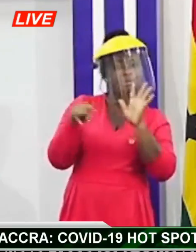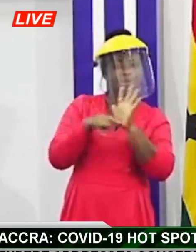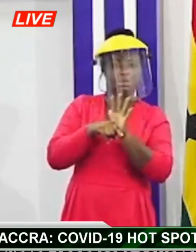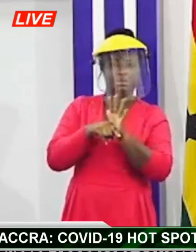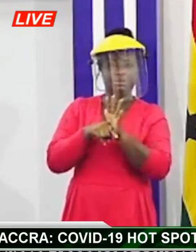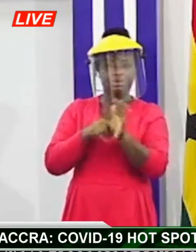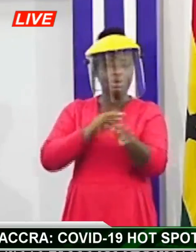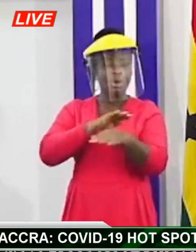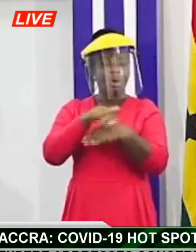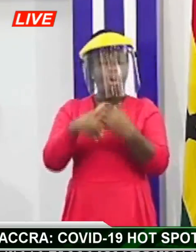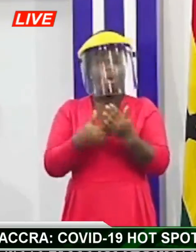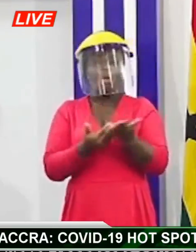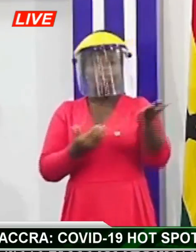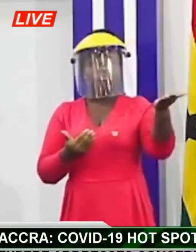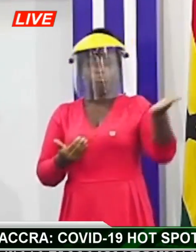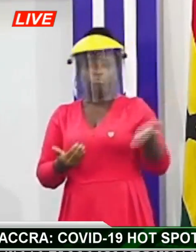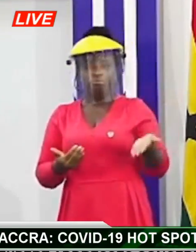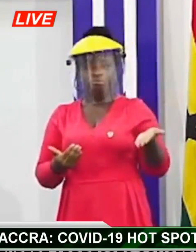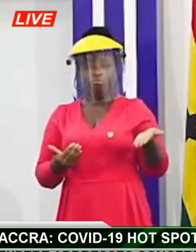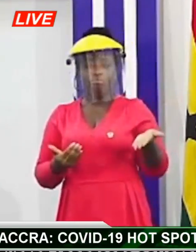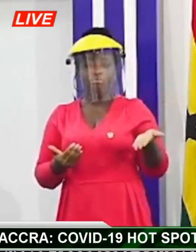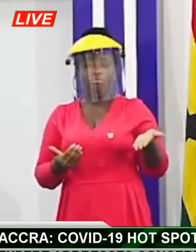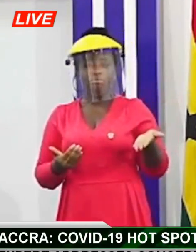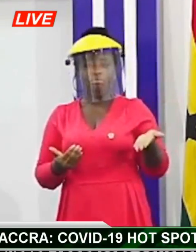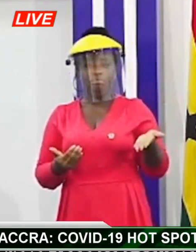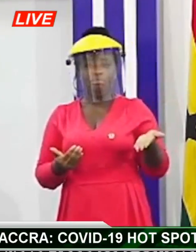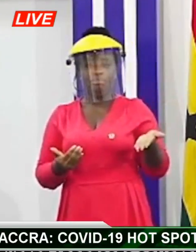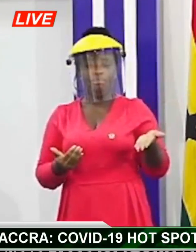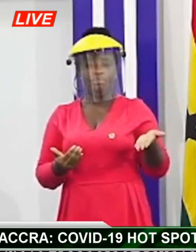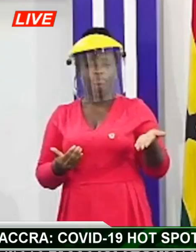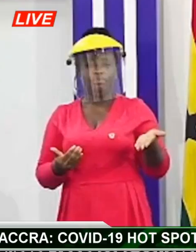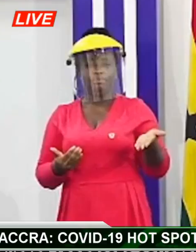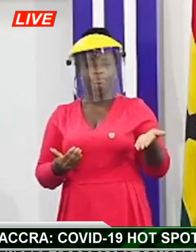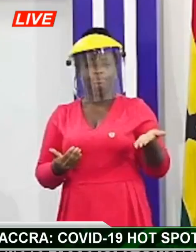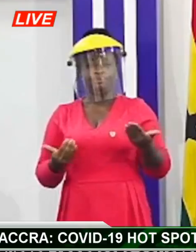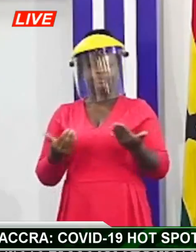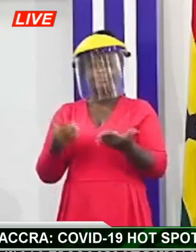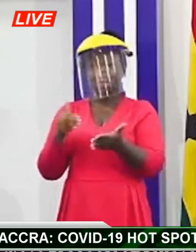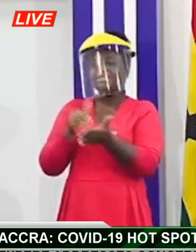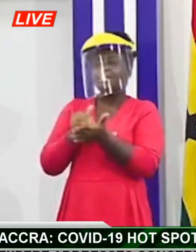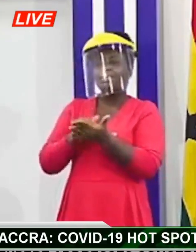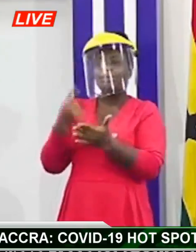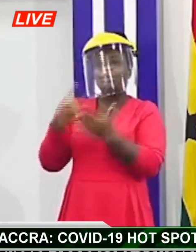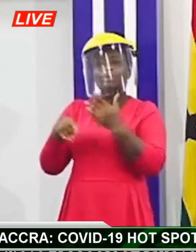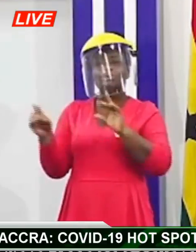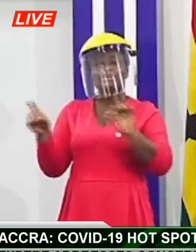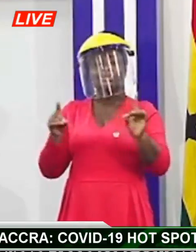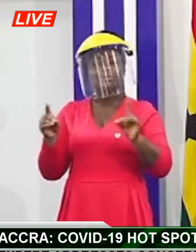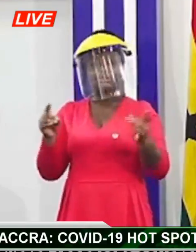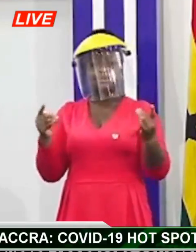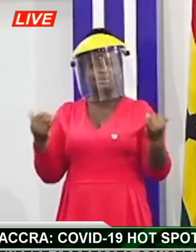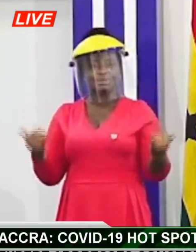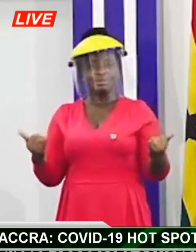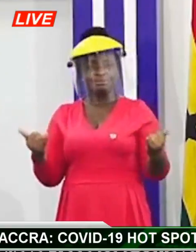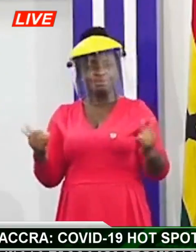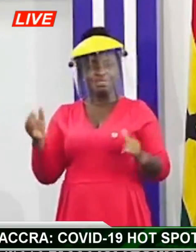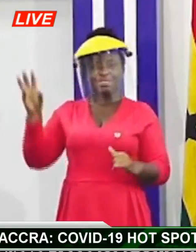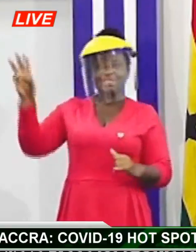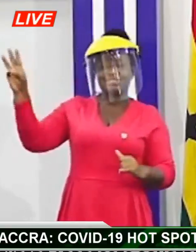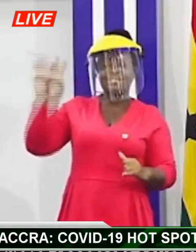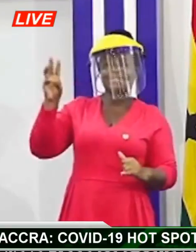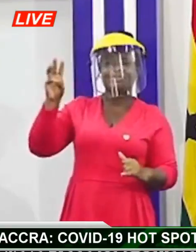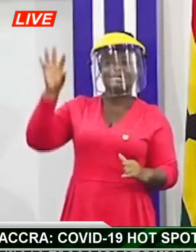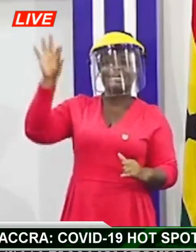asymptomatic um persons and then what we are doing is that if you look at um the 695